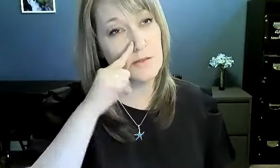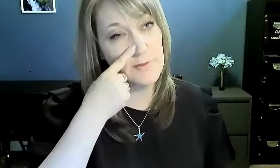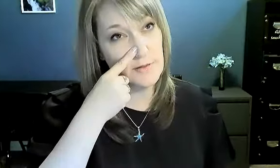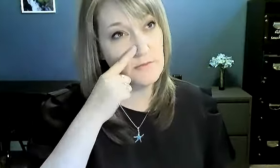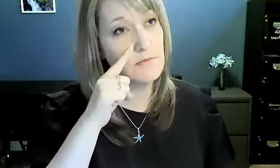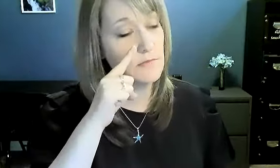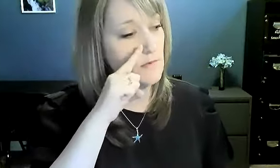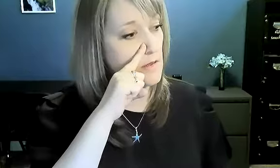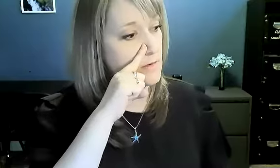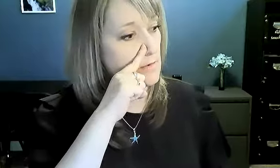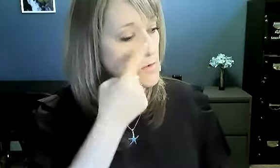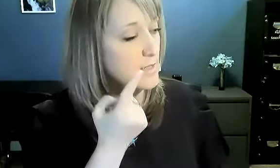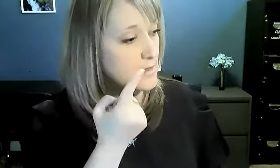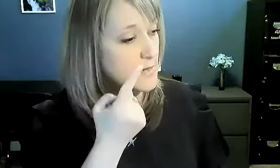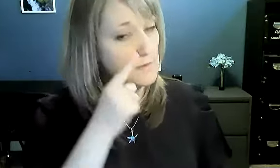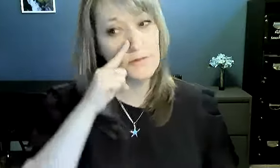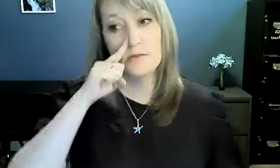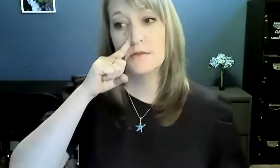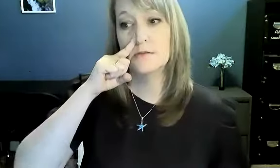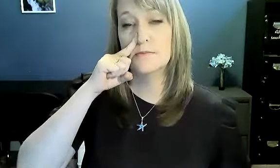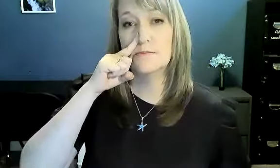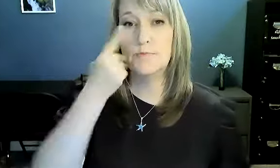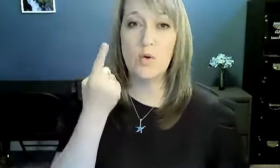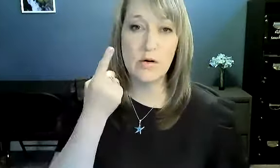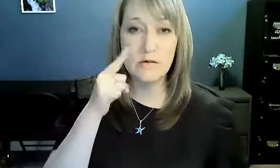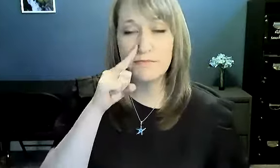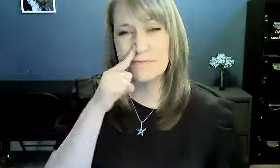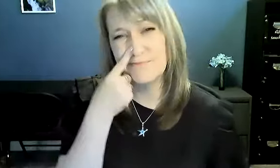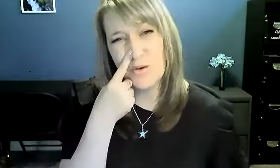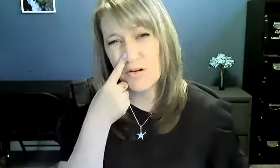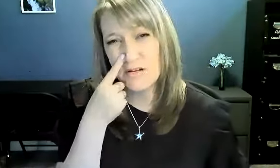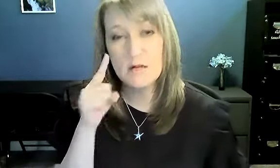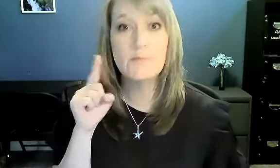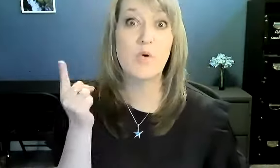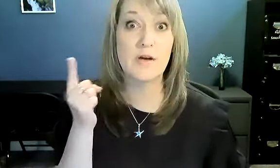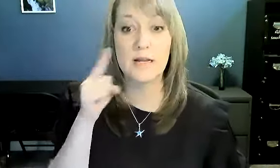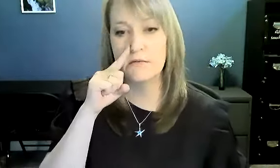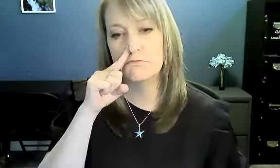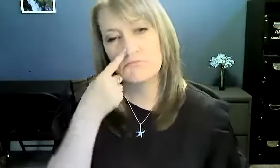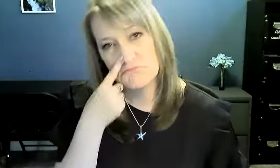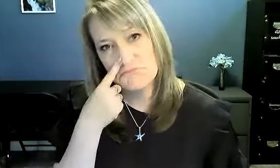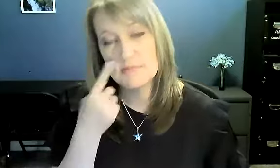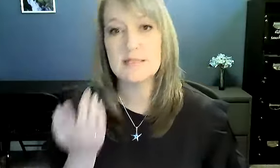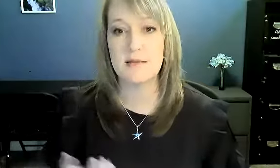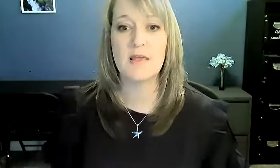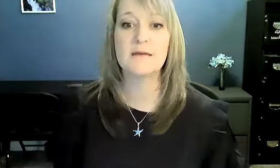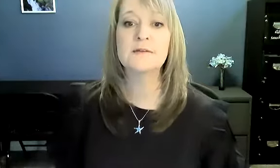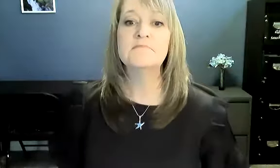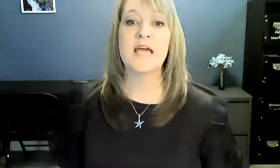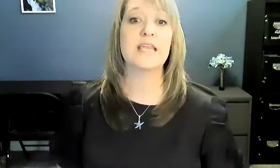leave it on your nose, or it can come out. Bored. Bored. Boring. Same thing. And again,